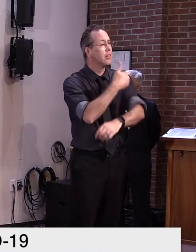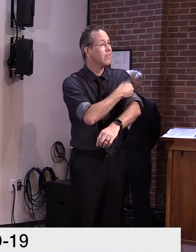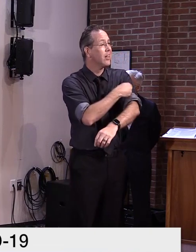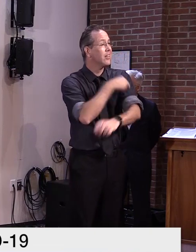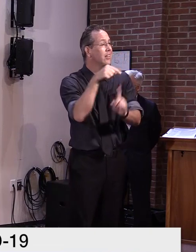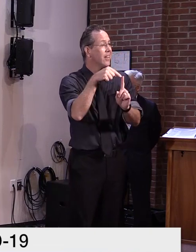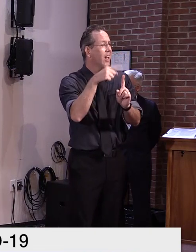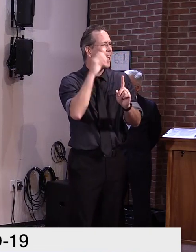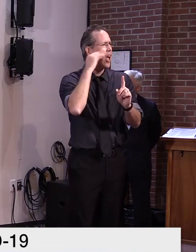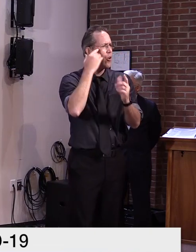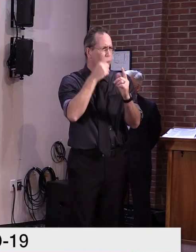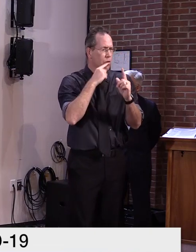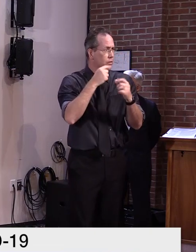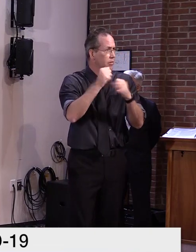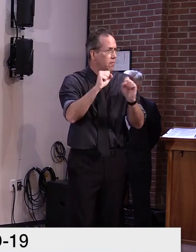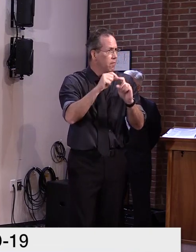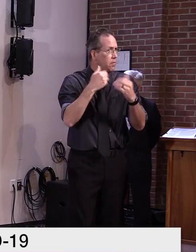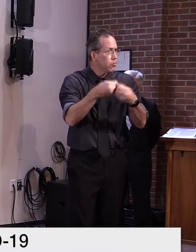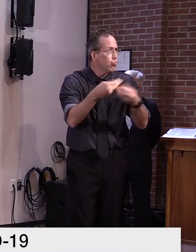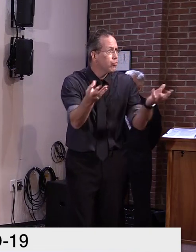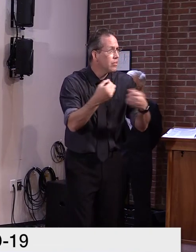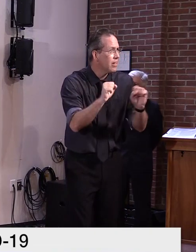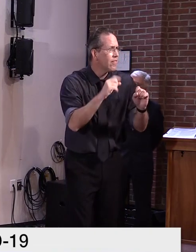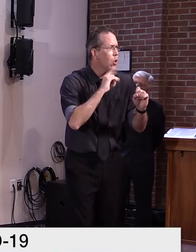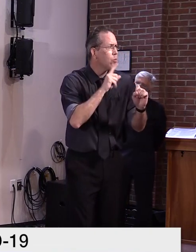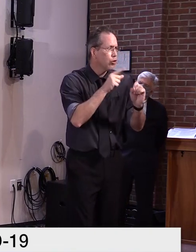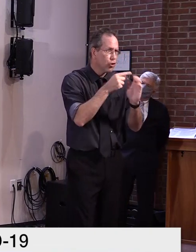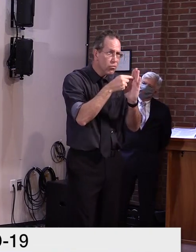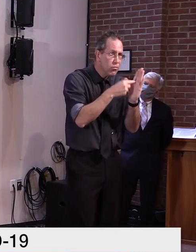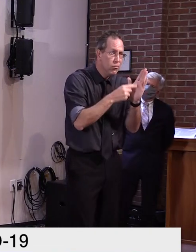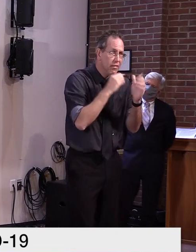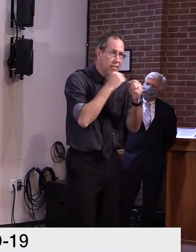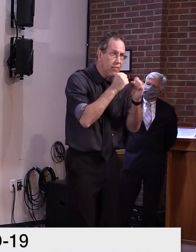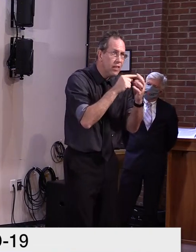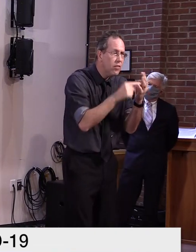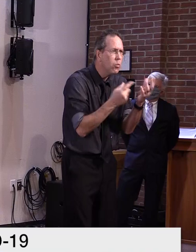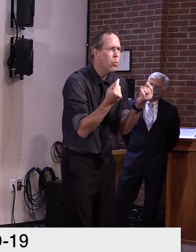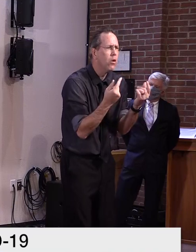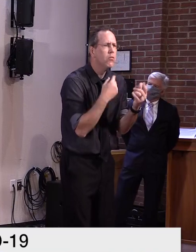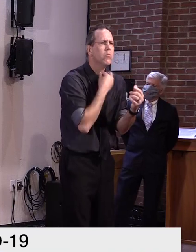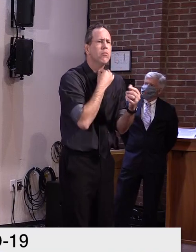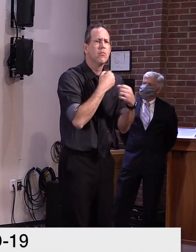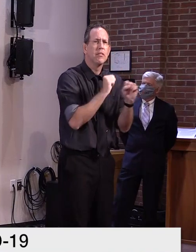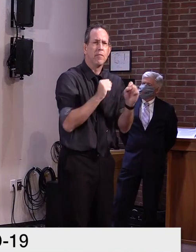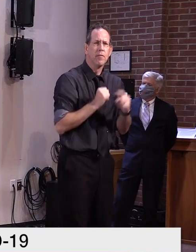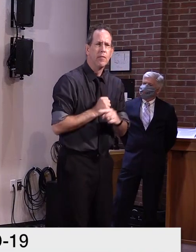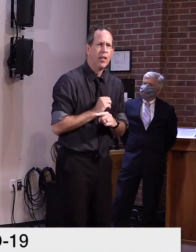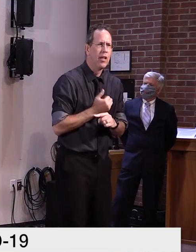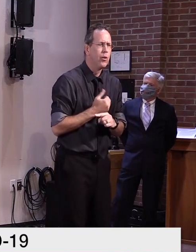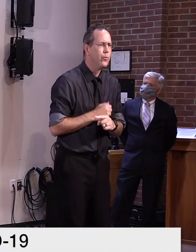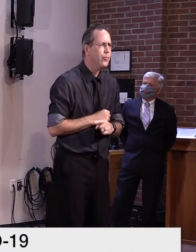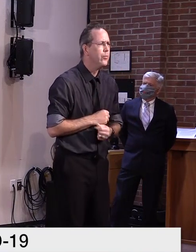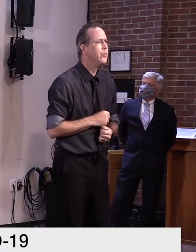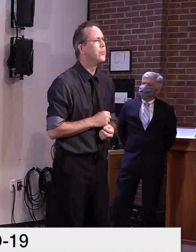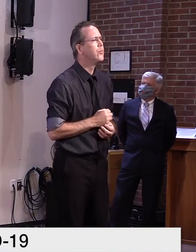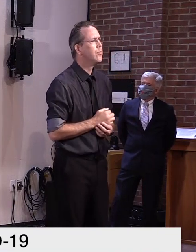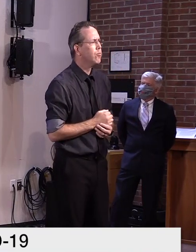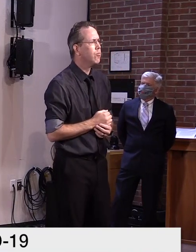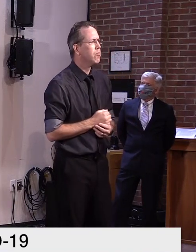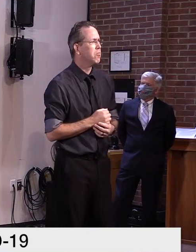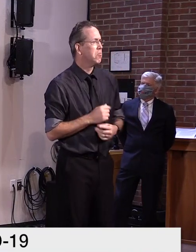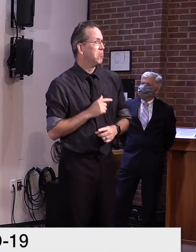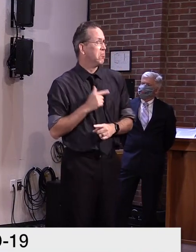Uh, yeah, Commissioner Levine, I know there's been a, uh, he'll be coming up to answer that, uh, in a minute, but, um,